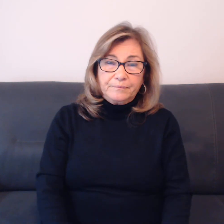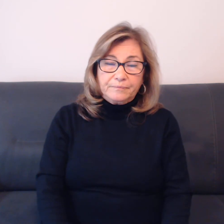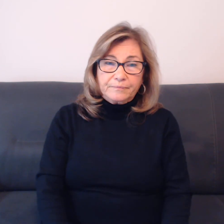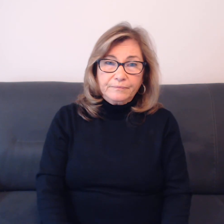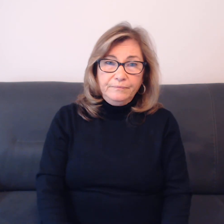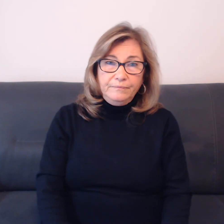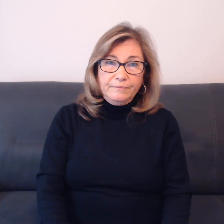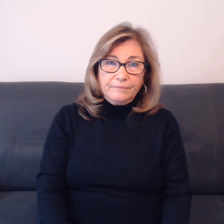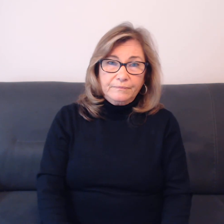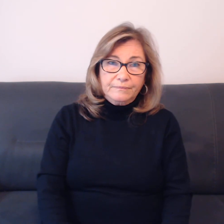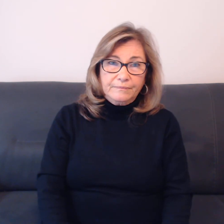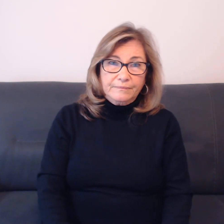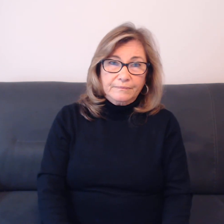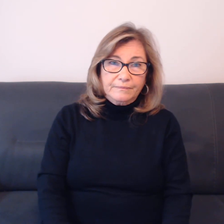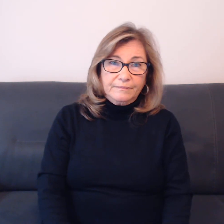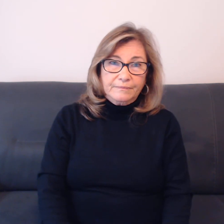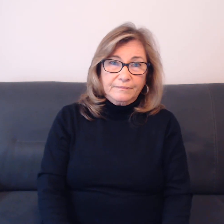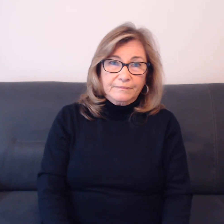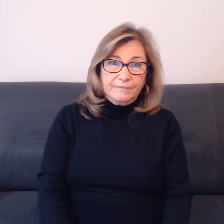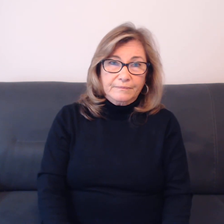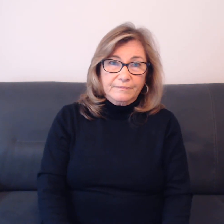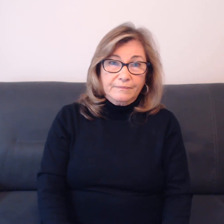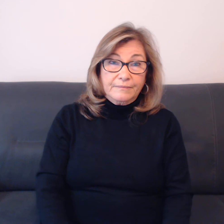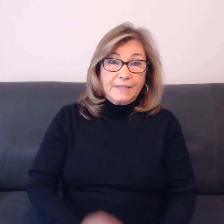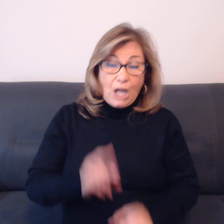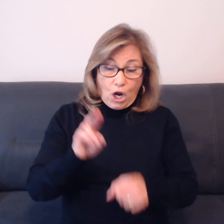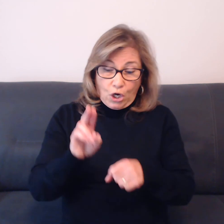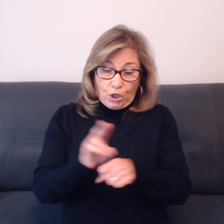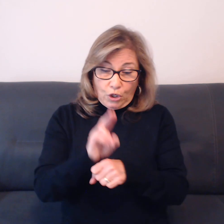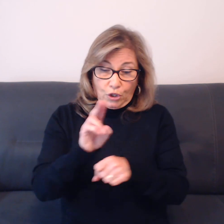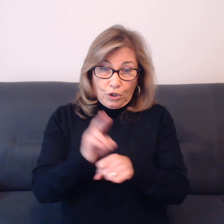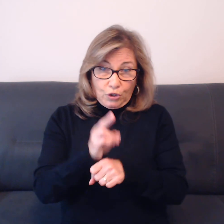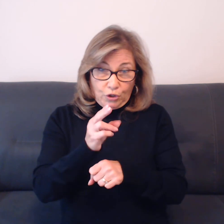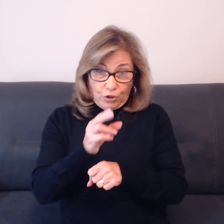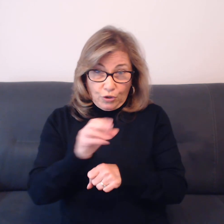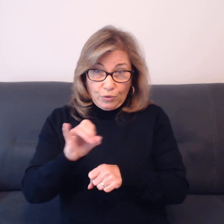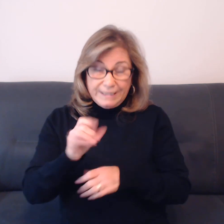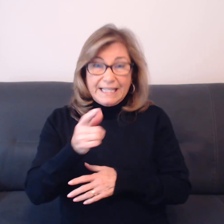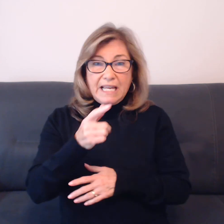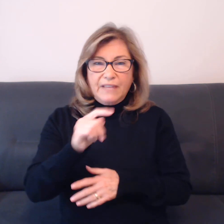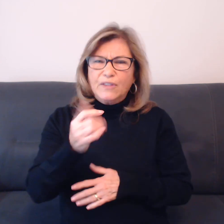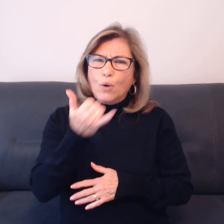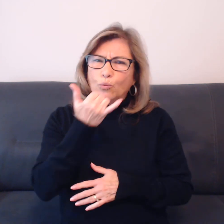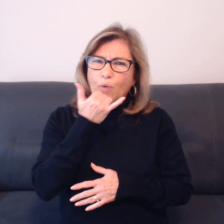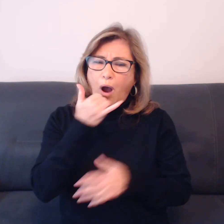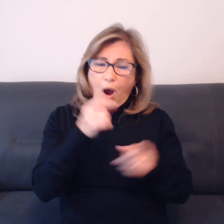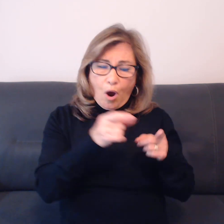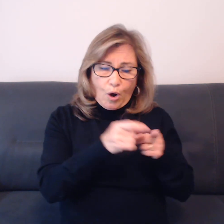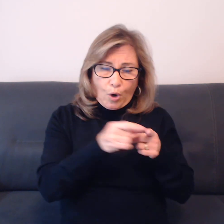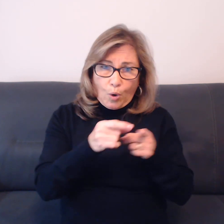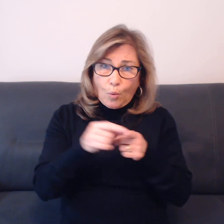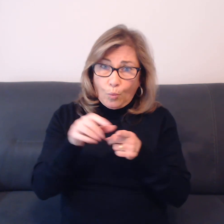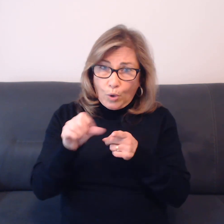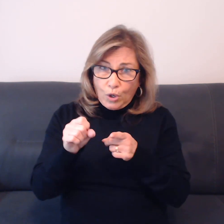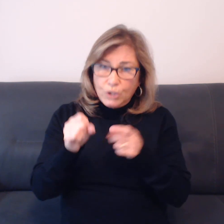Again, using the wrong words can hurt